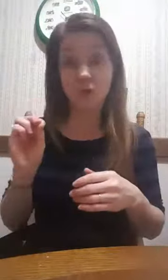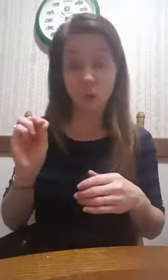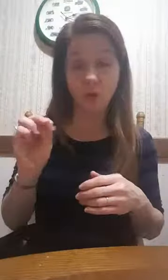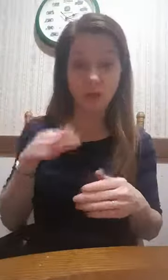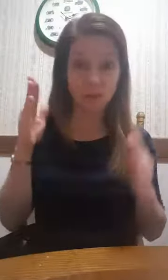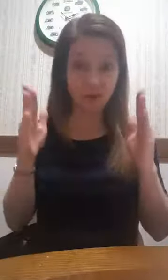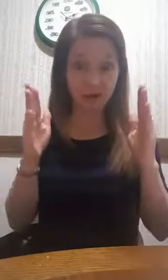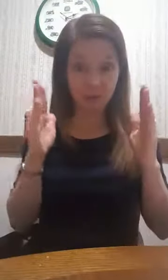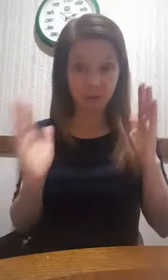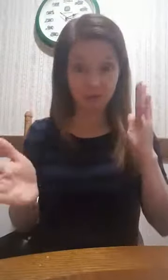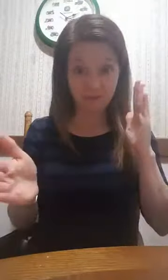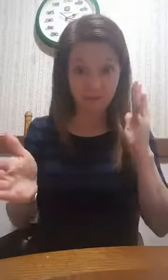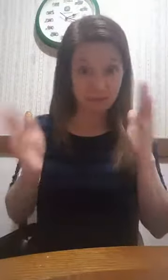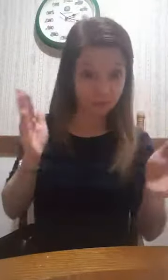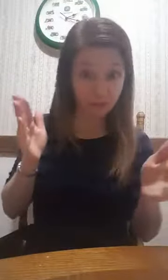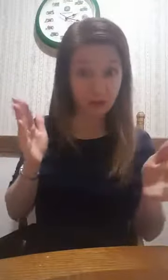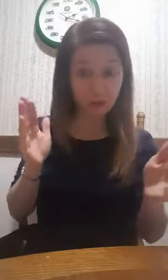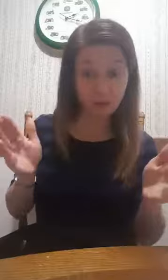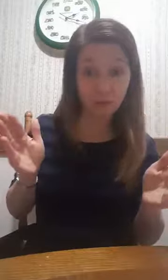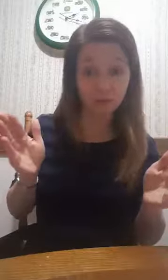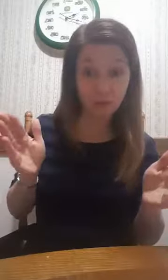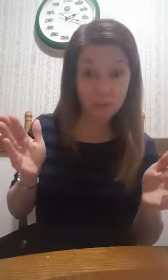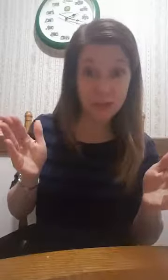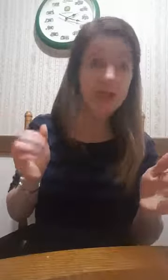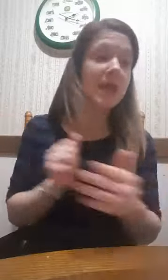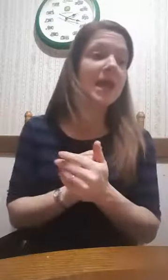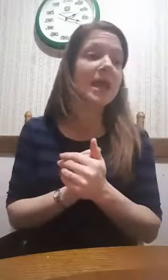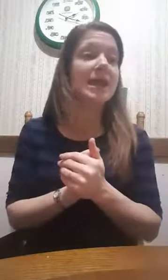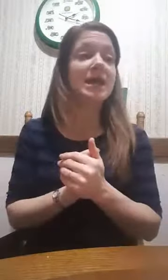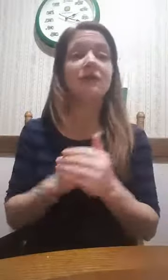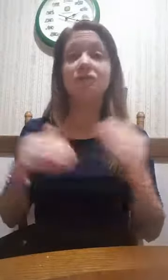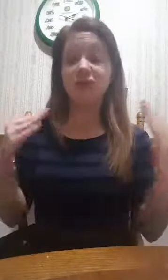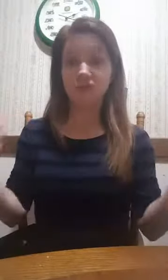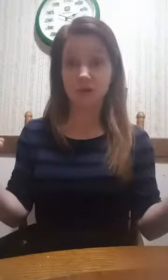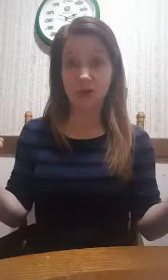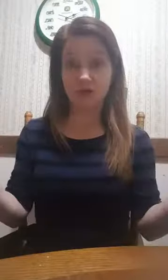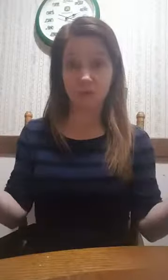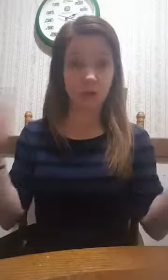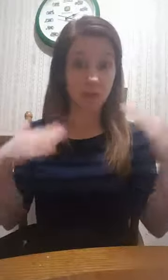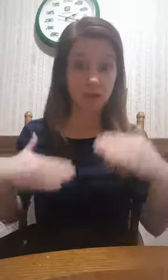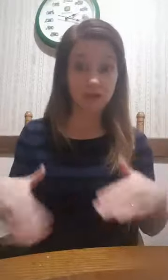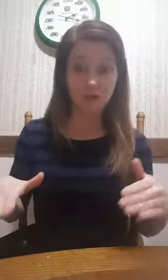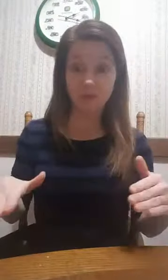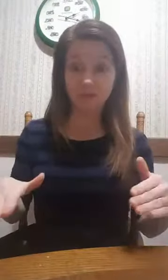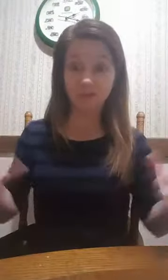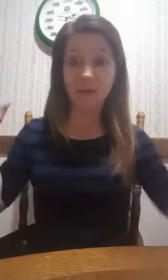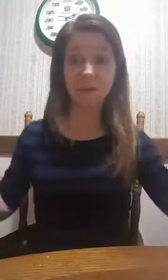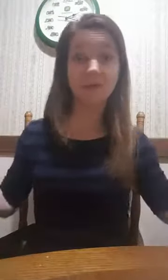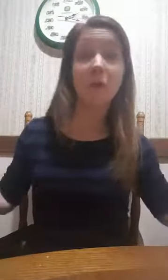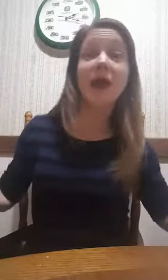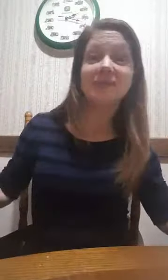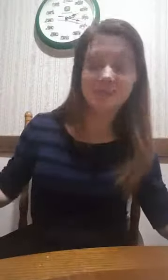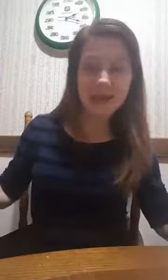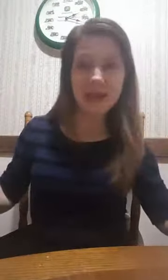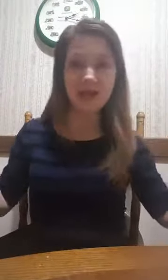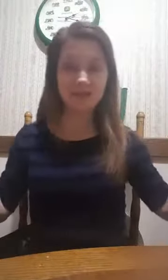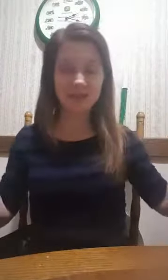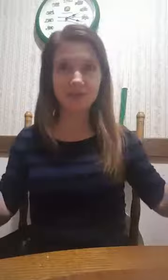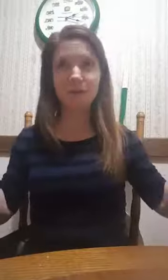cool, keep your house between 60 and 68 degrees when you're sleeping, and fix your gut. What you eat determines how you sleep. So, today, these are